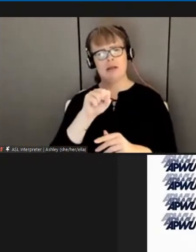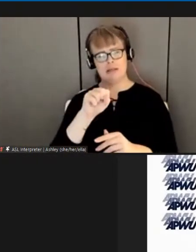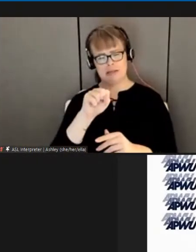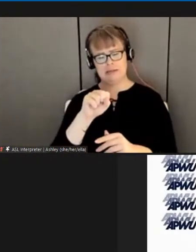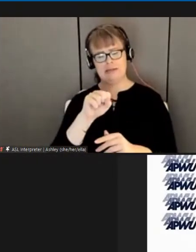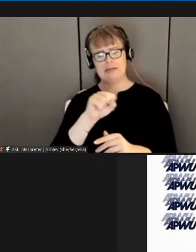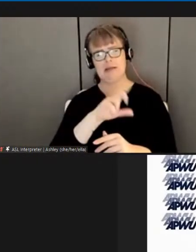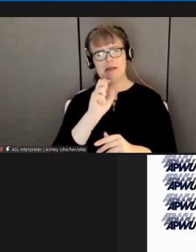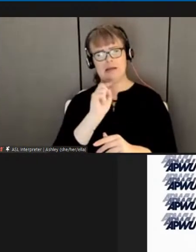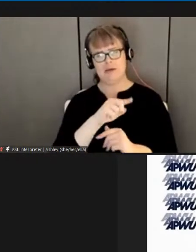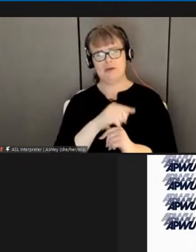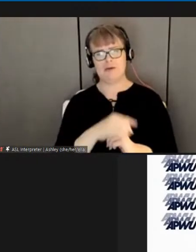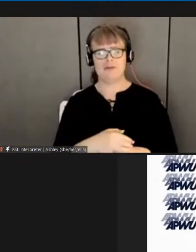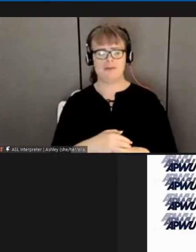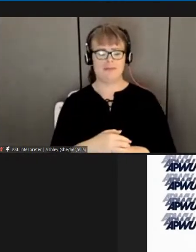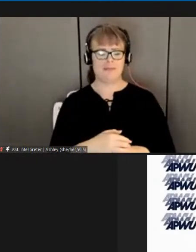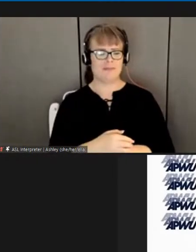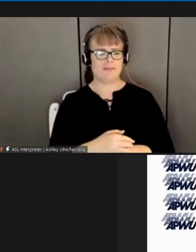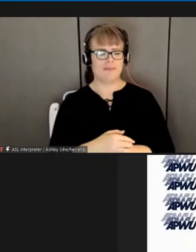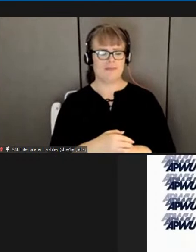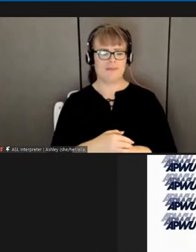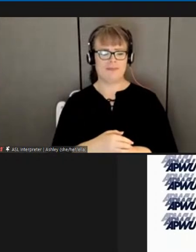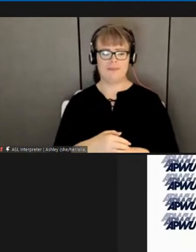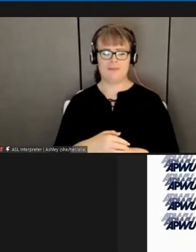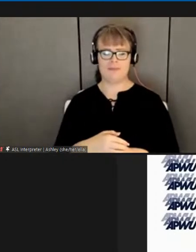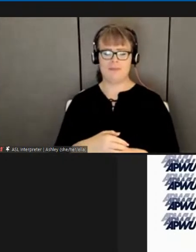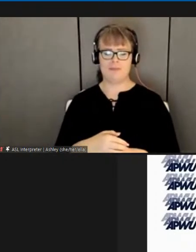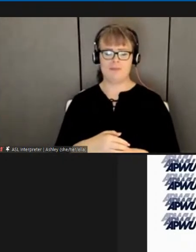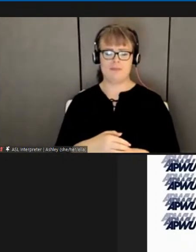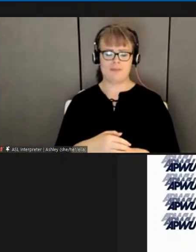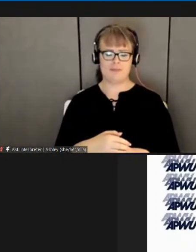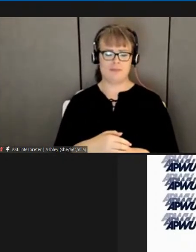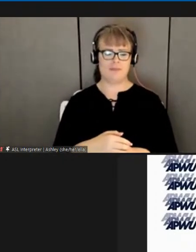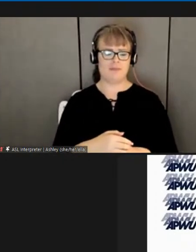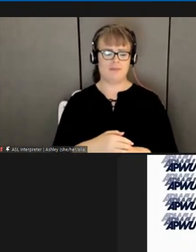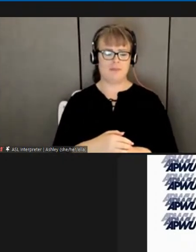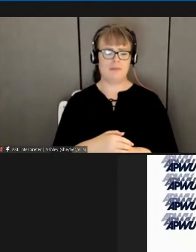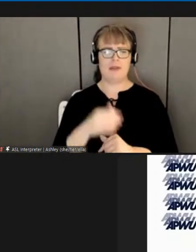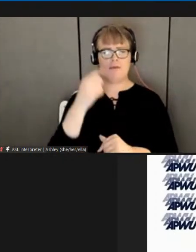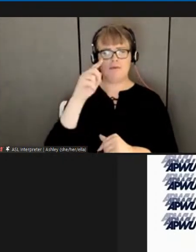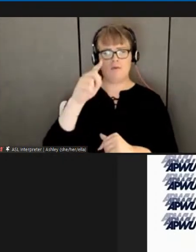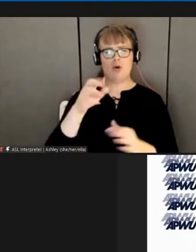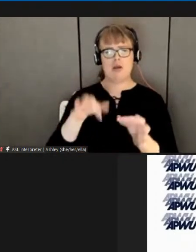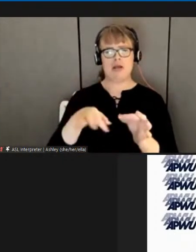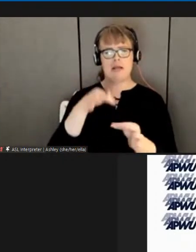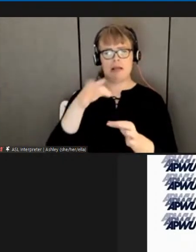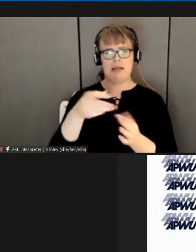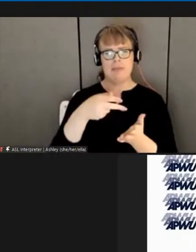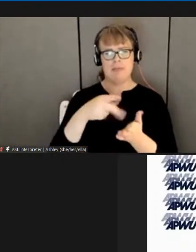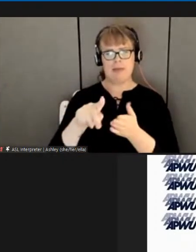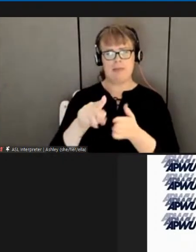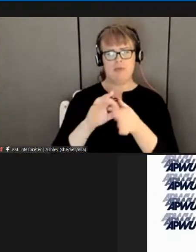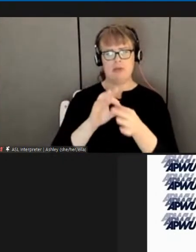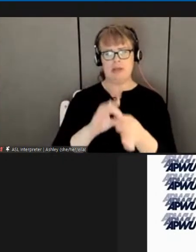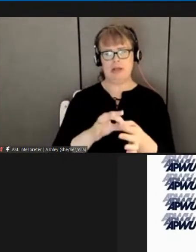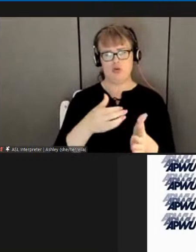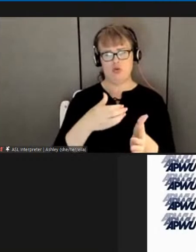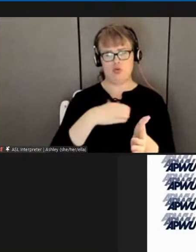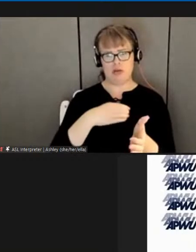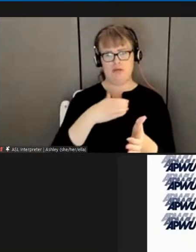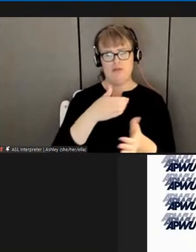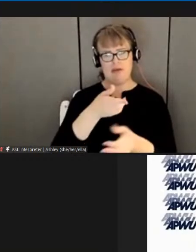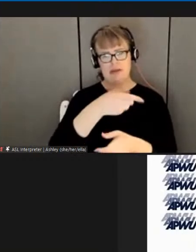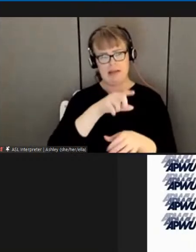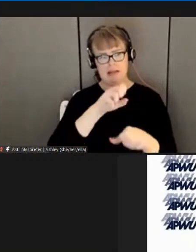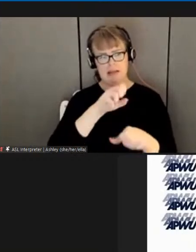is it possible to have the USPS pay interest on all delayed payments on grievances and pay adjustments when it